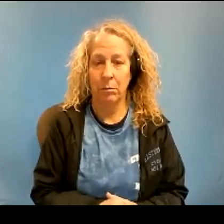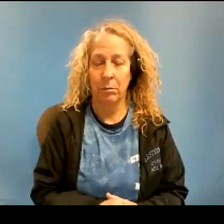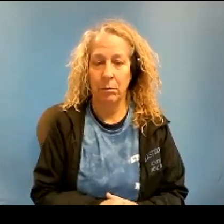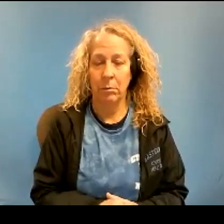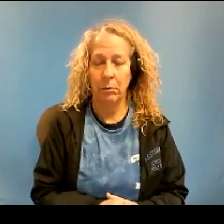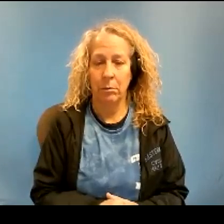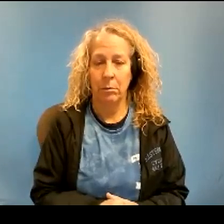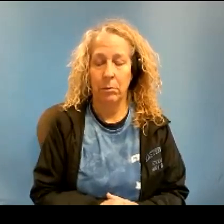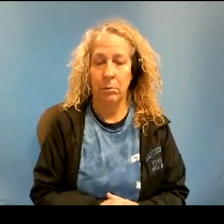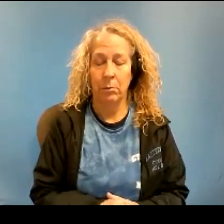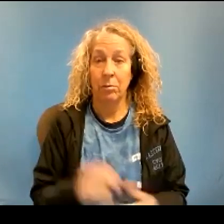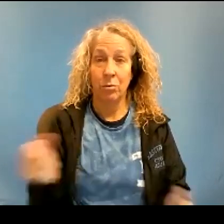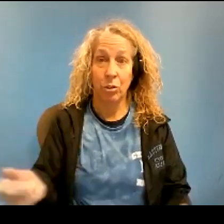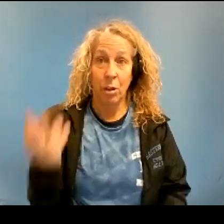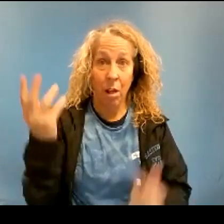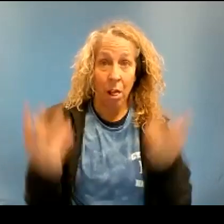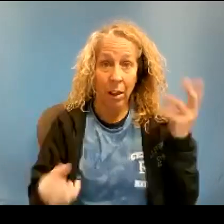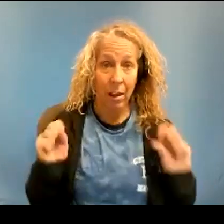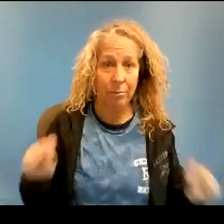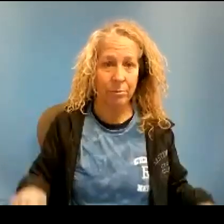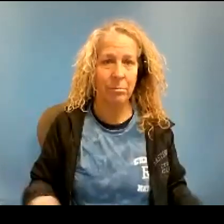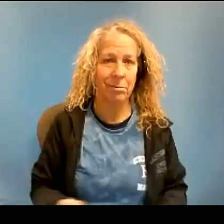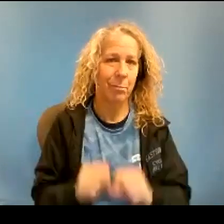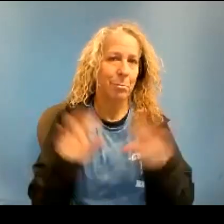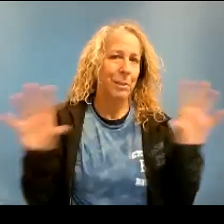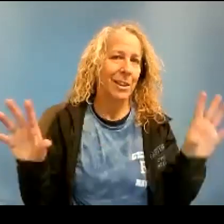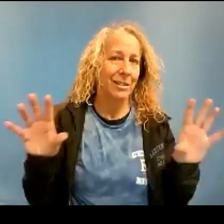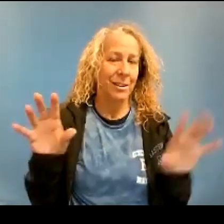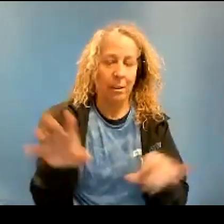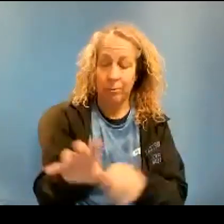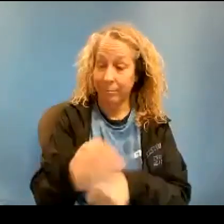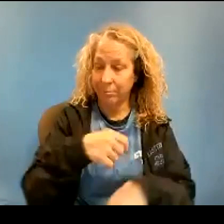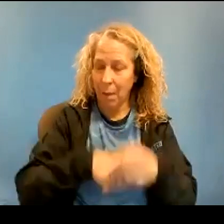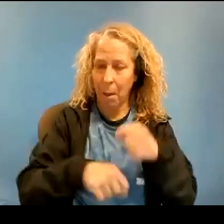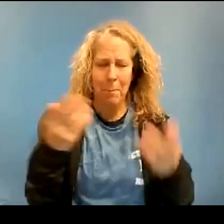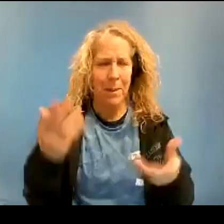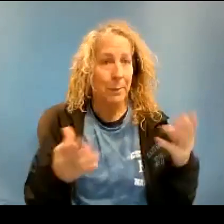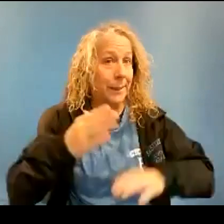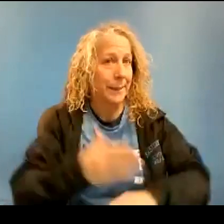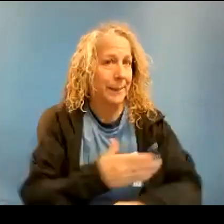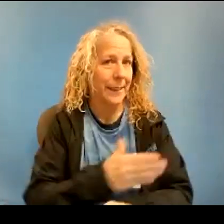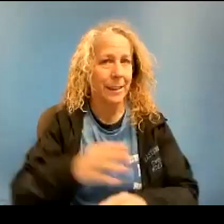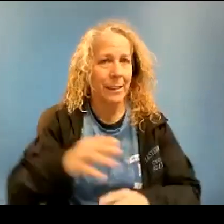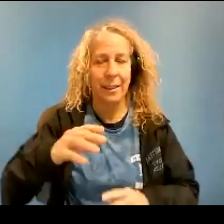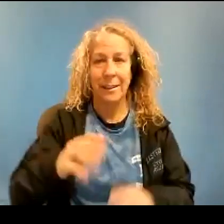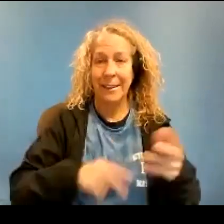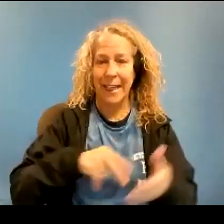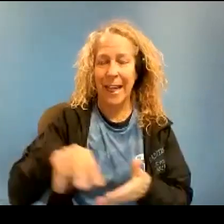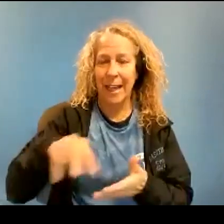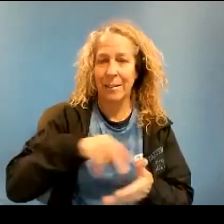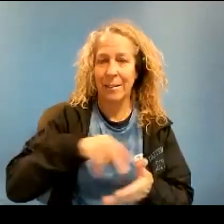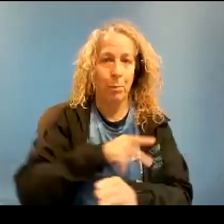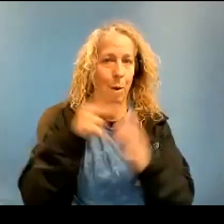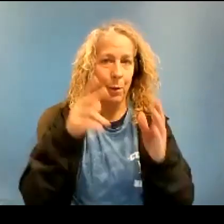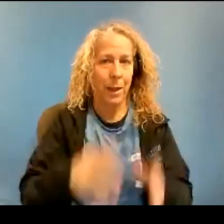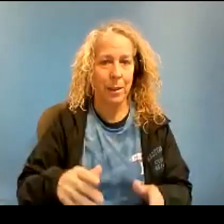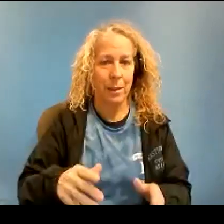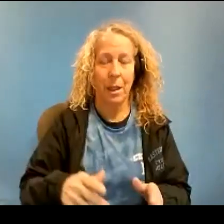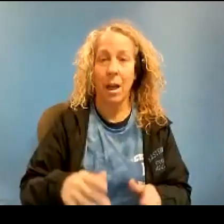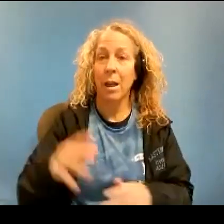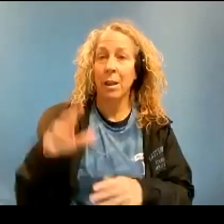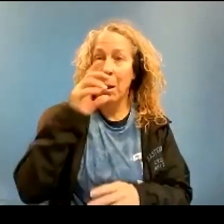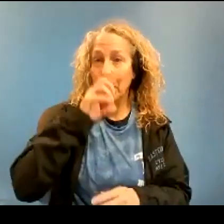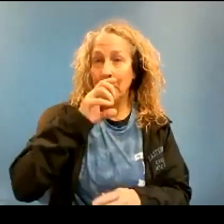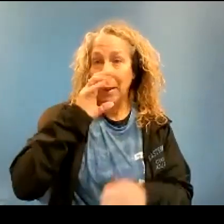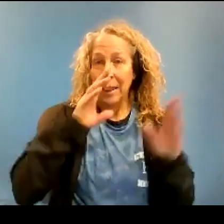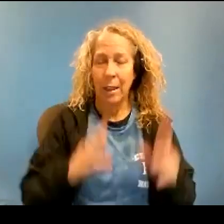Can you juggle, have some magic on your sleeves? Maybe you can sing, dance, or a poet, a comedian, or